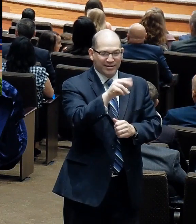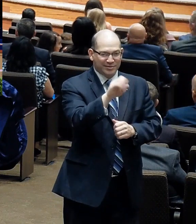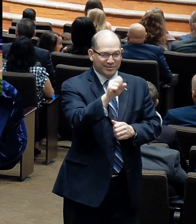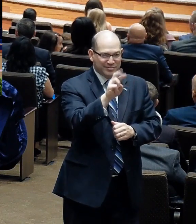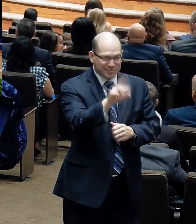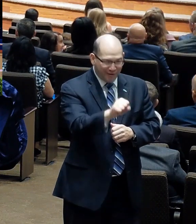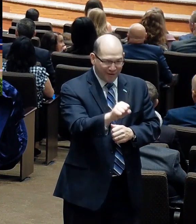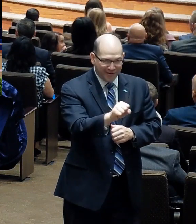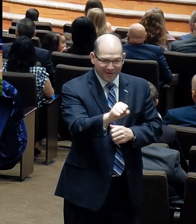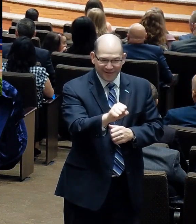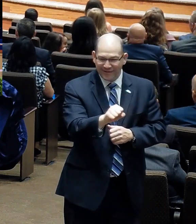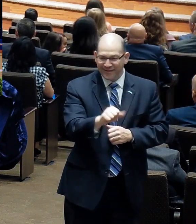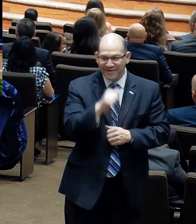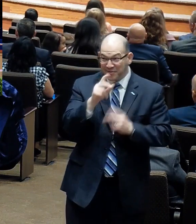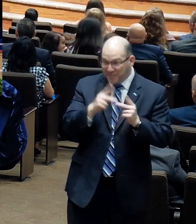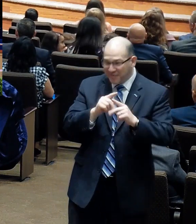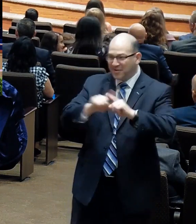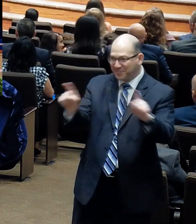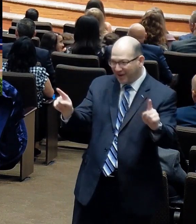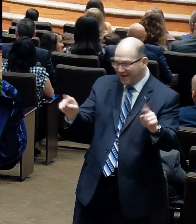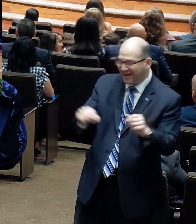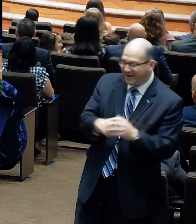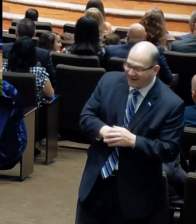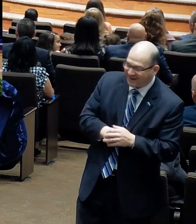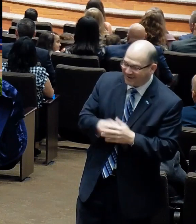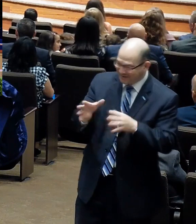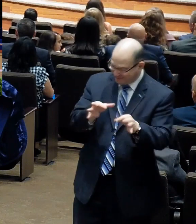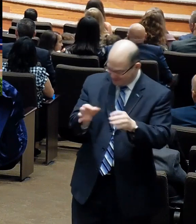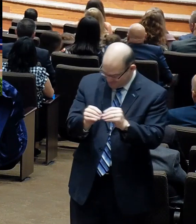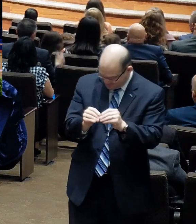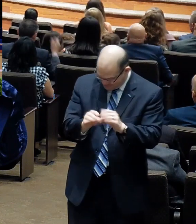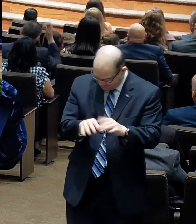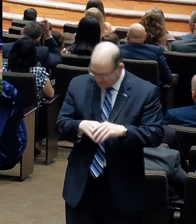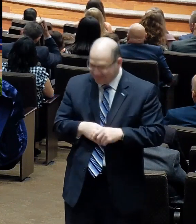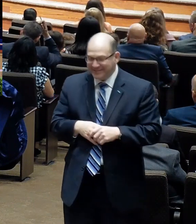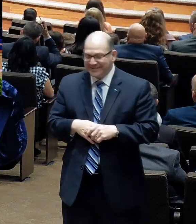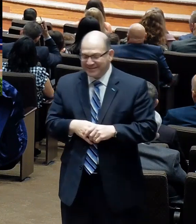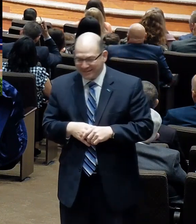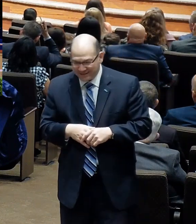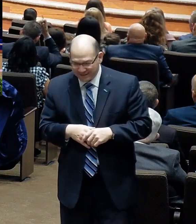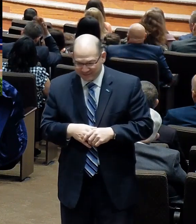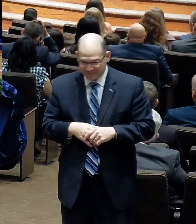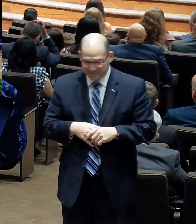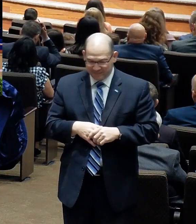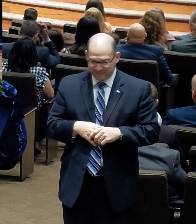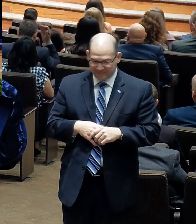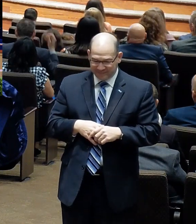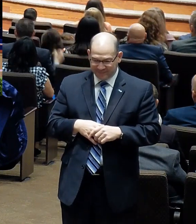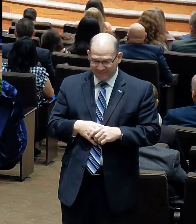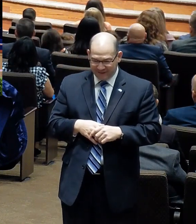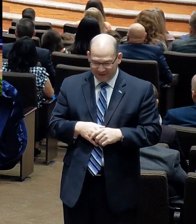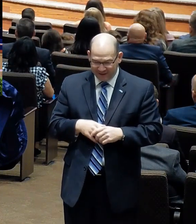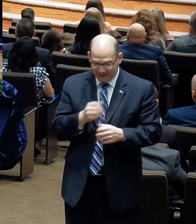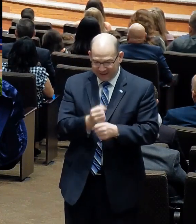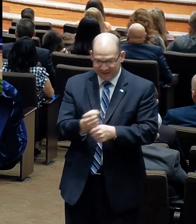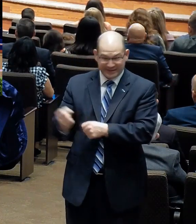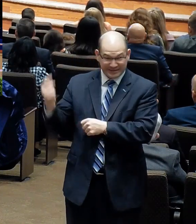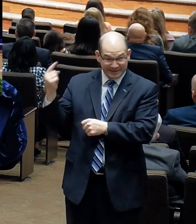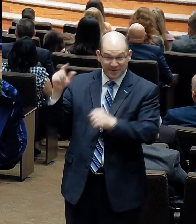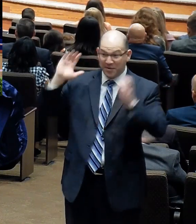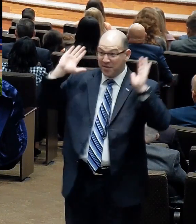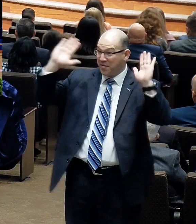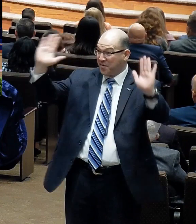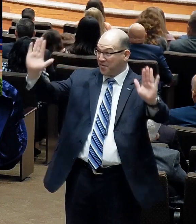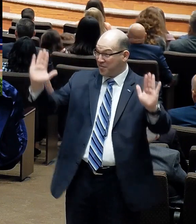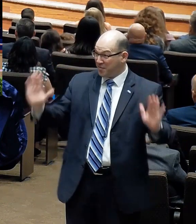but I need to give you a little update before we jump into the passage on the state of our marriage. And the past year has been wonderful, but it hasn't all